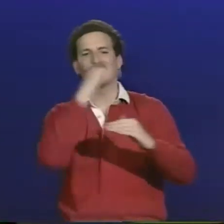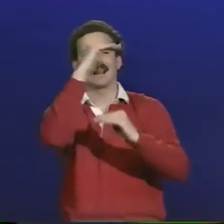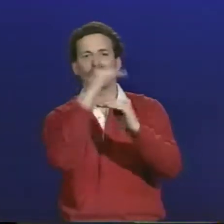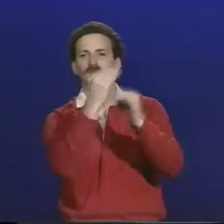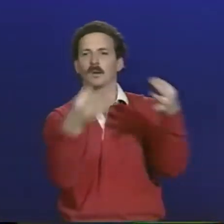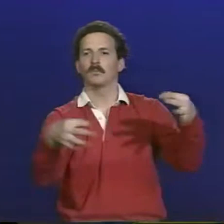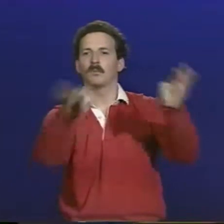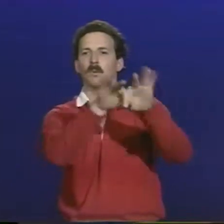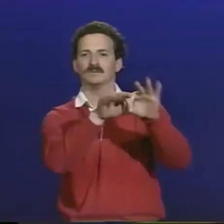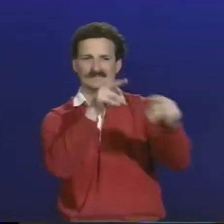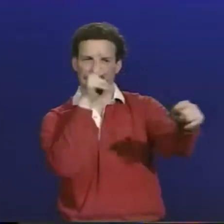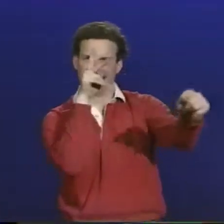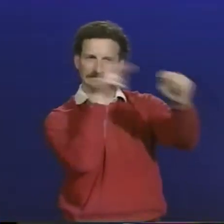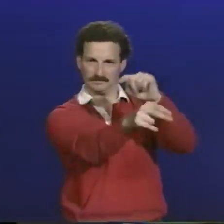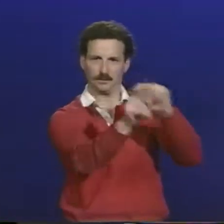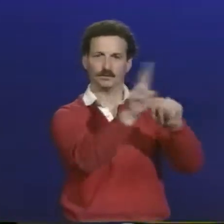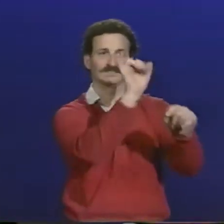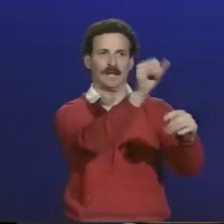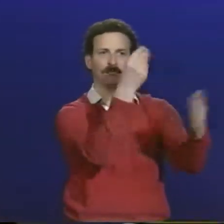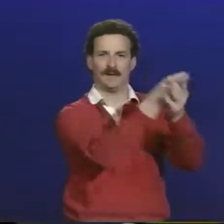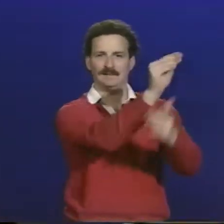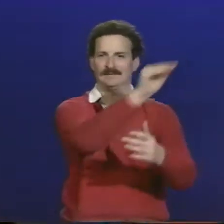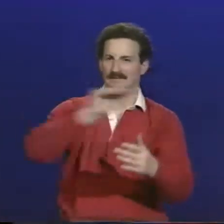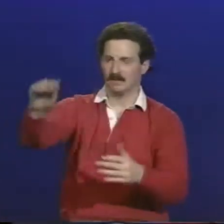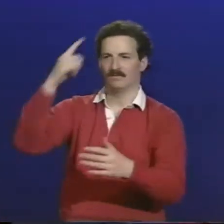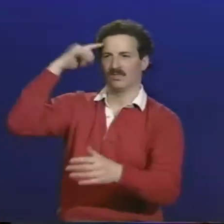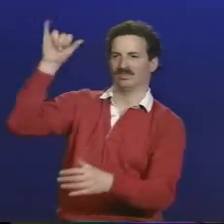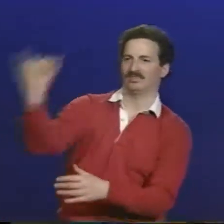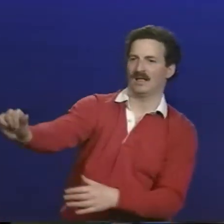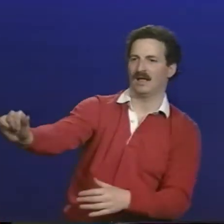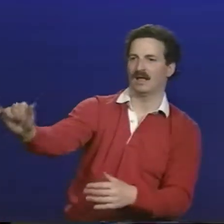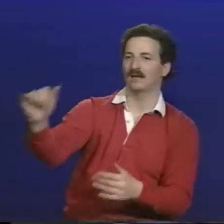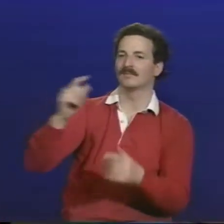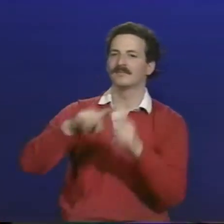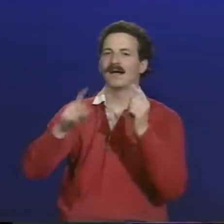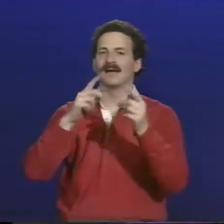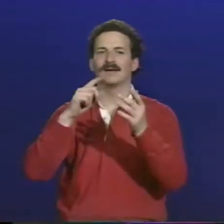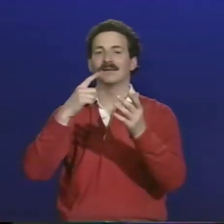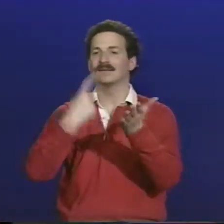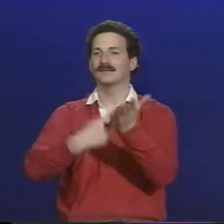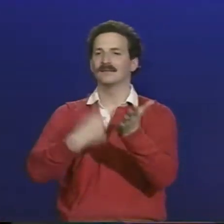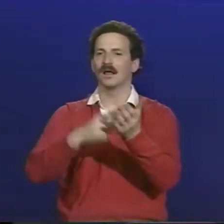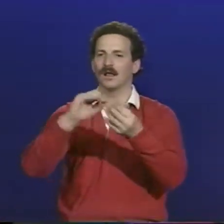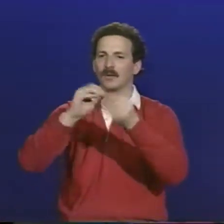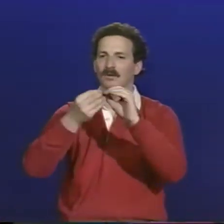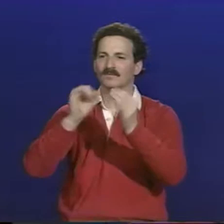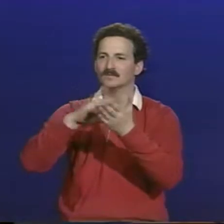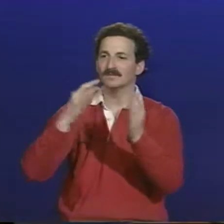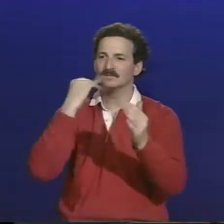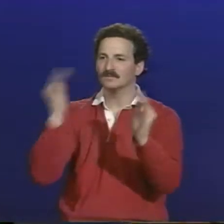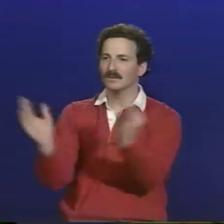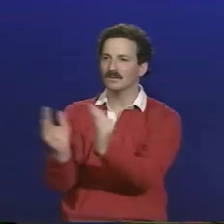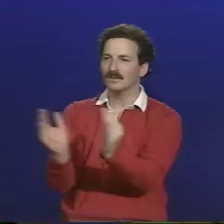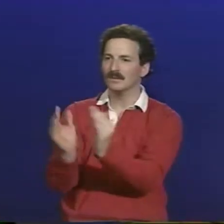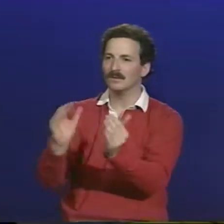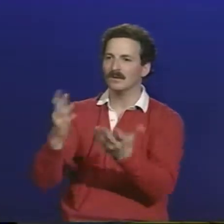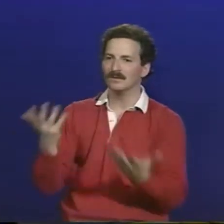this program. Perhaps what we can do is look at some programs that really aren't as useful in the school and perhaps use the funds from that to channel into